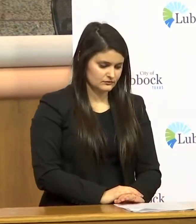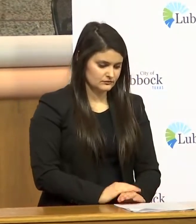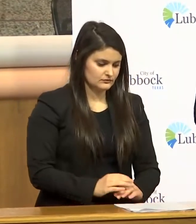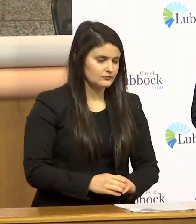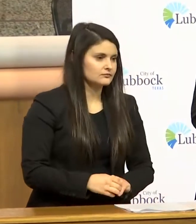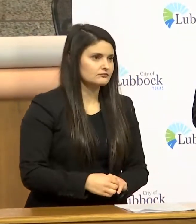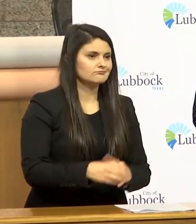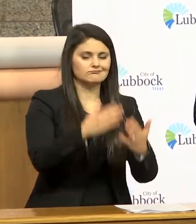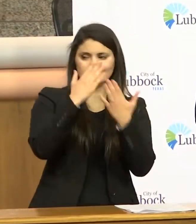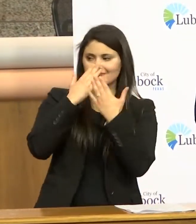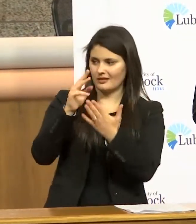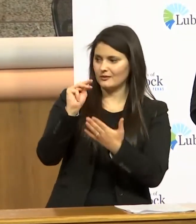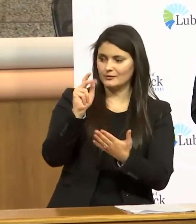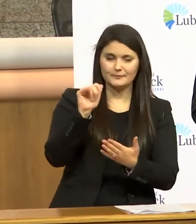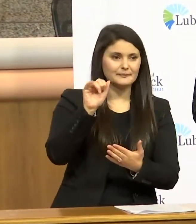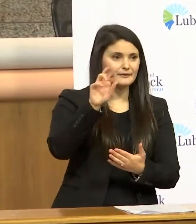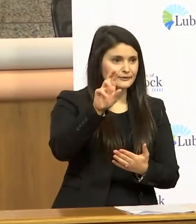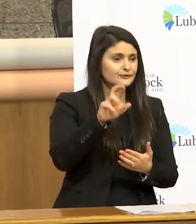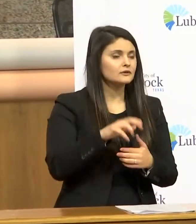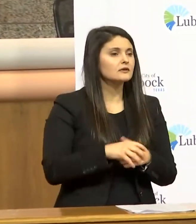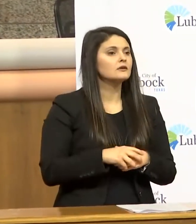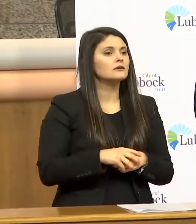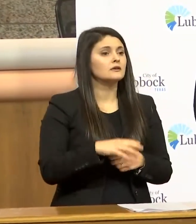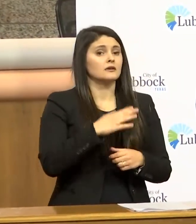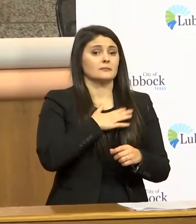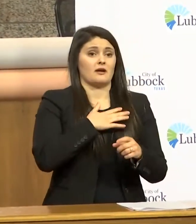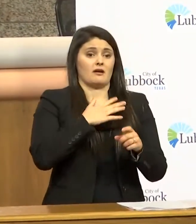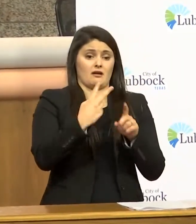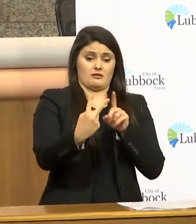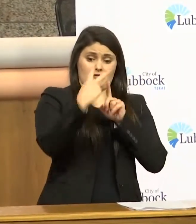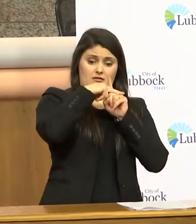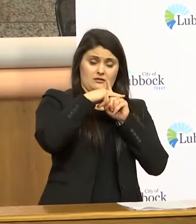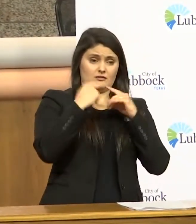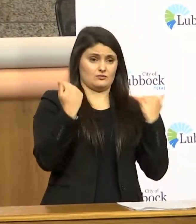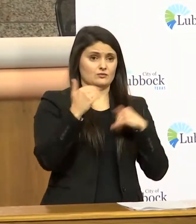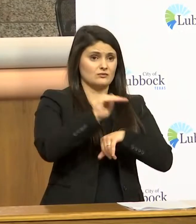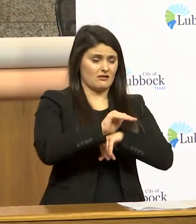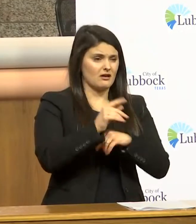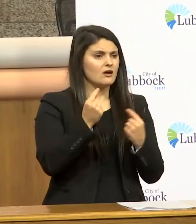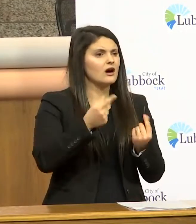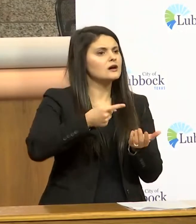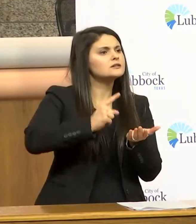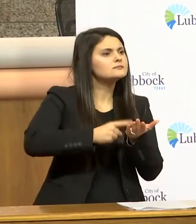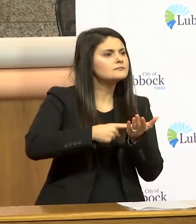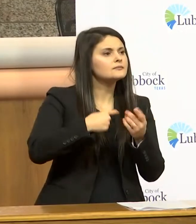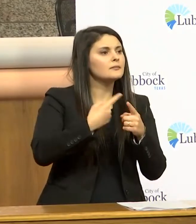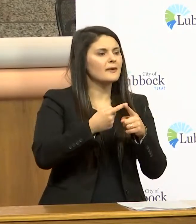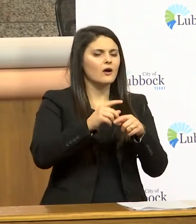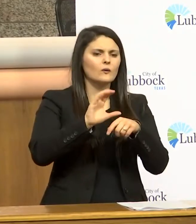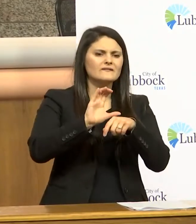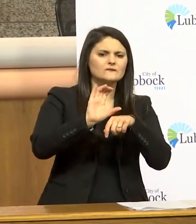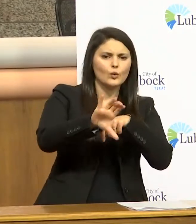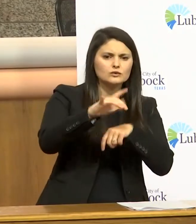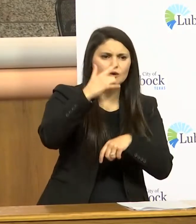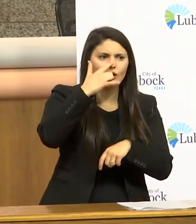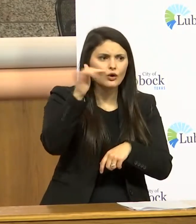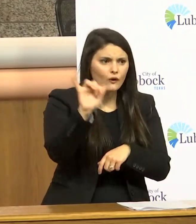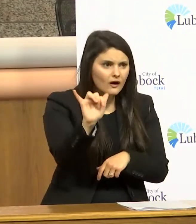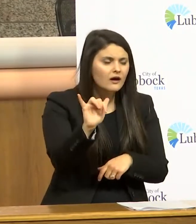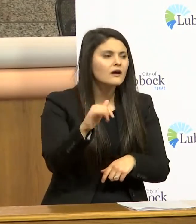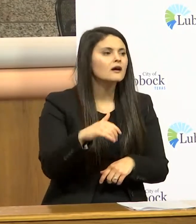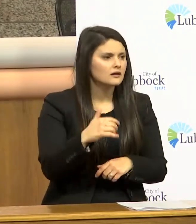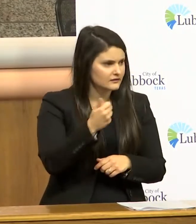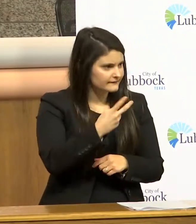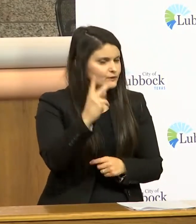thank you mayor so my assignment tonight talk a little bit about enforcement we've asked